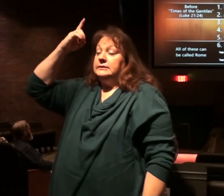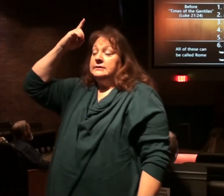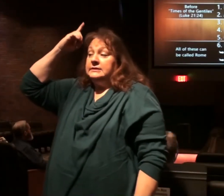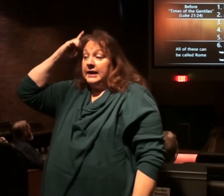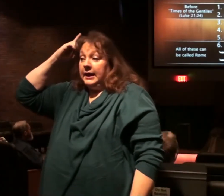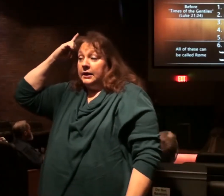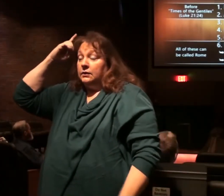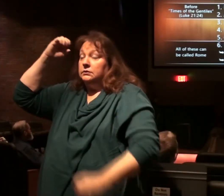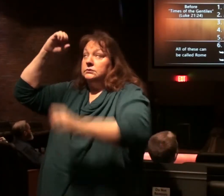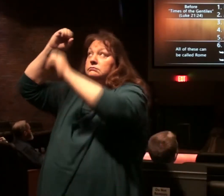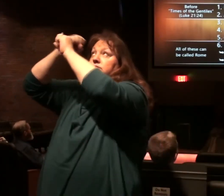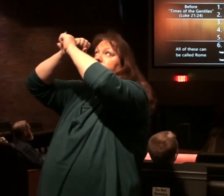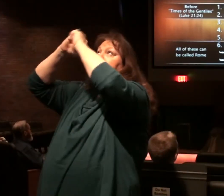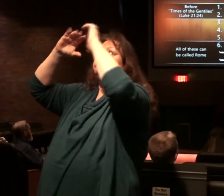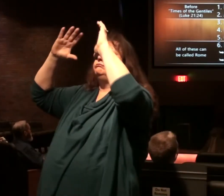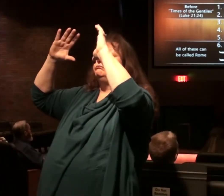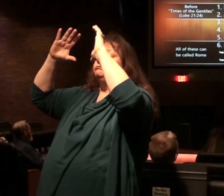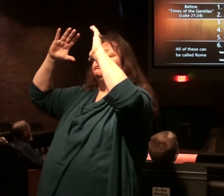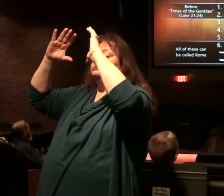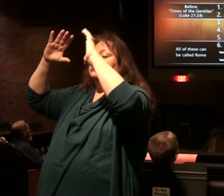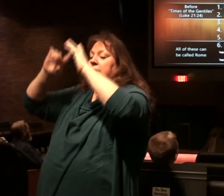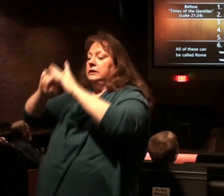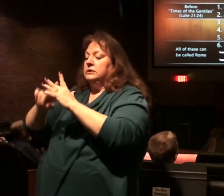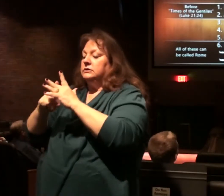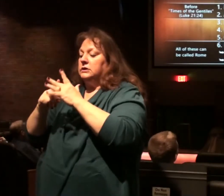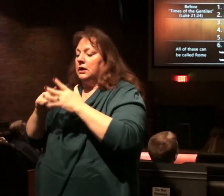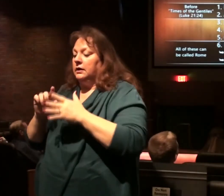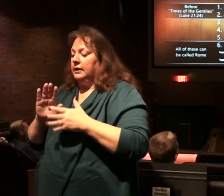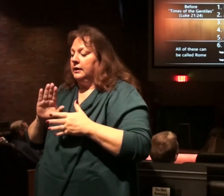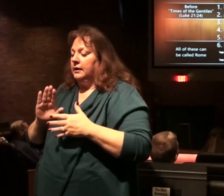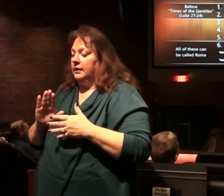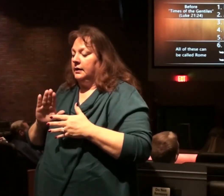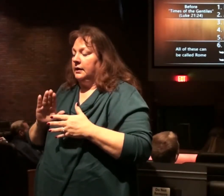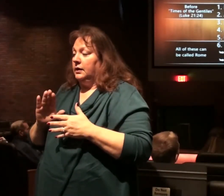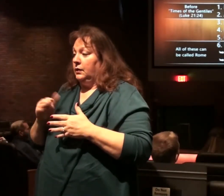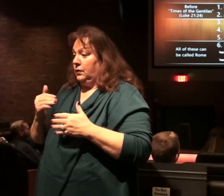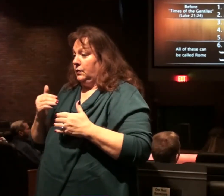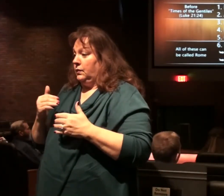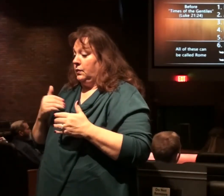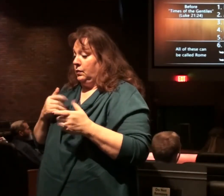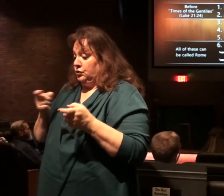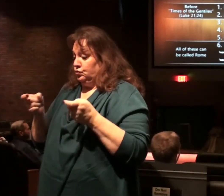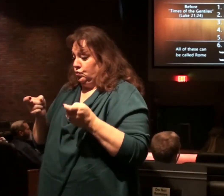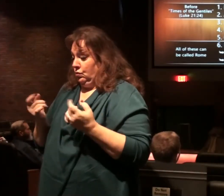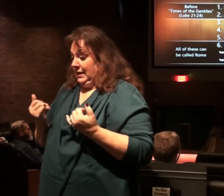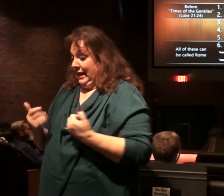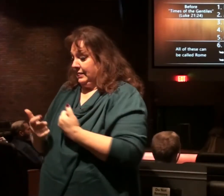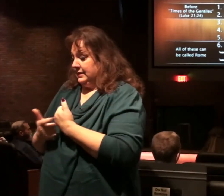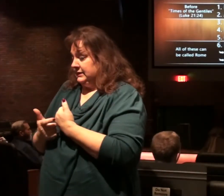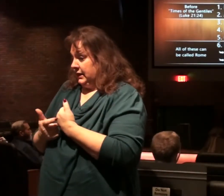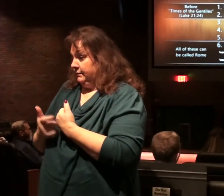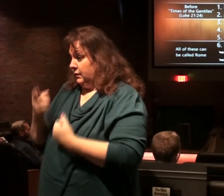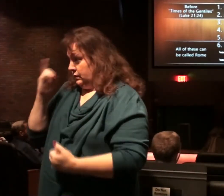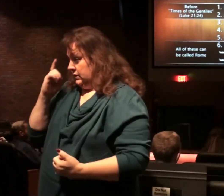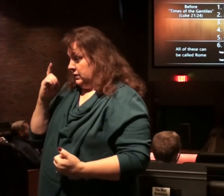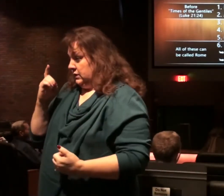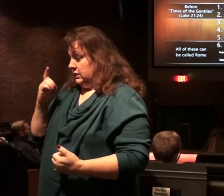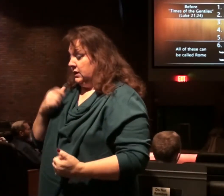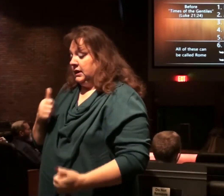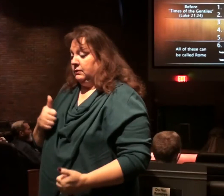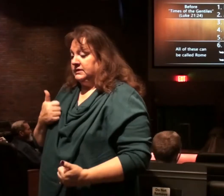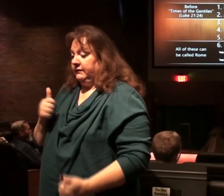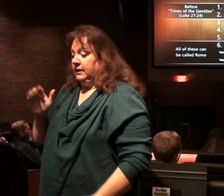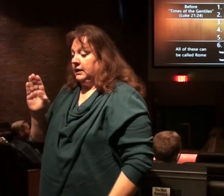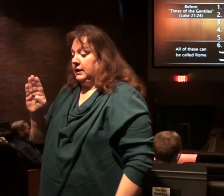given to him, picked up with the empire in power while he was living. He was in